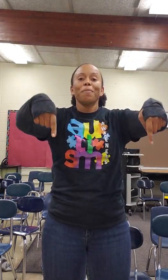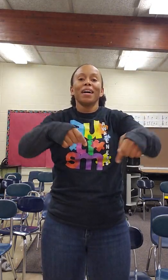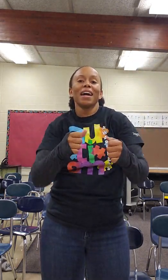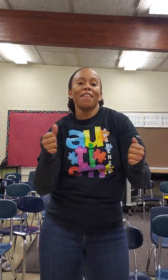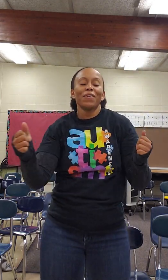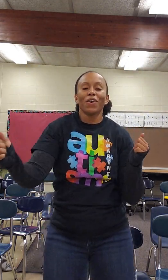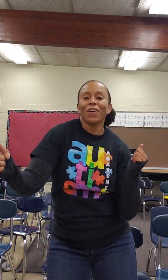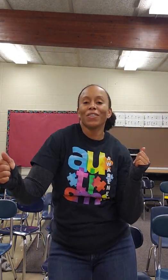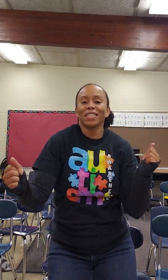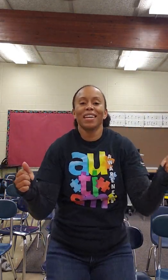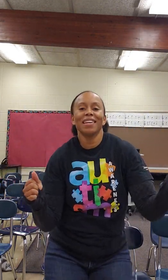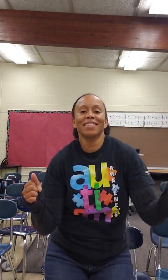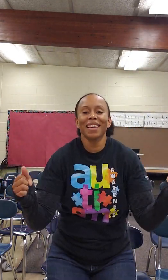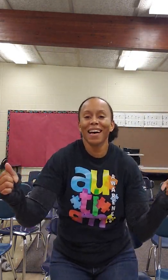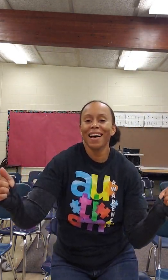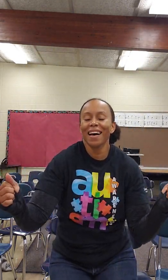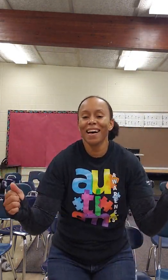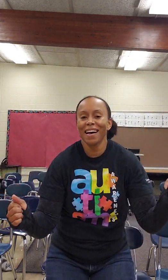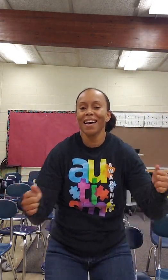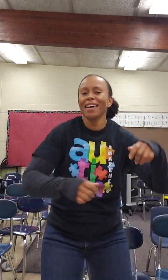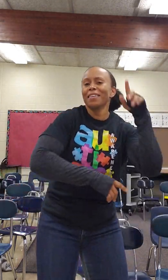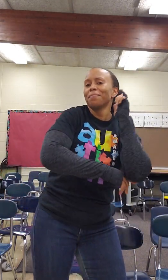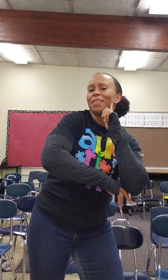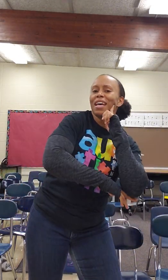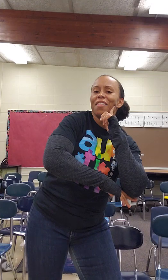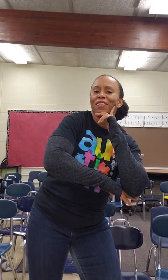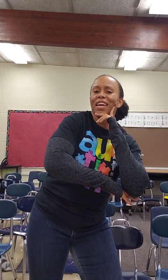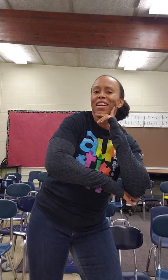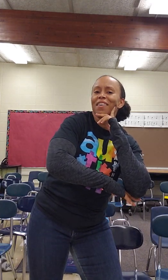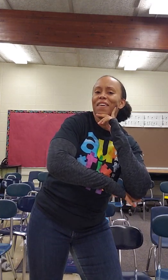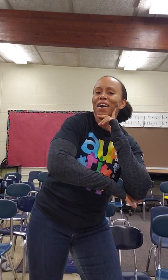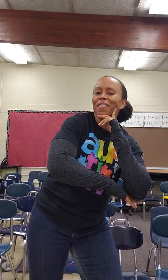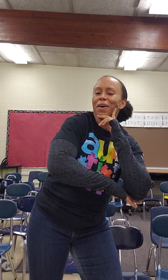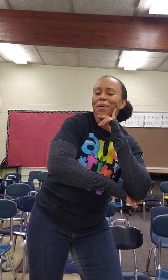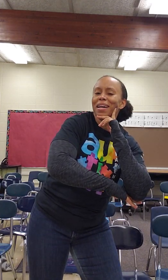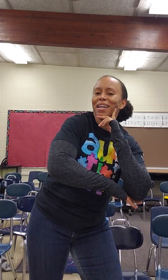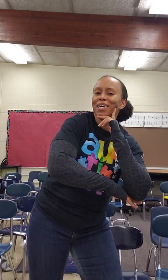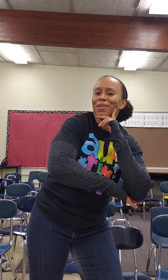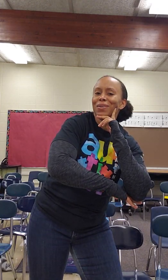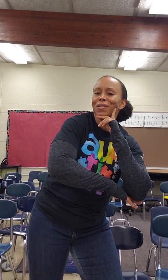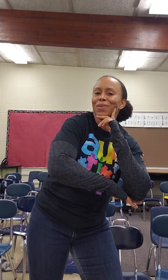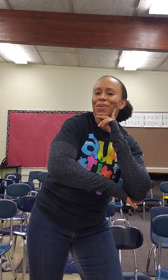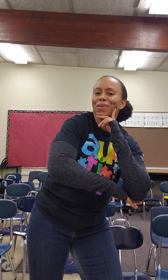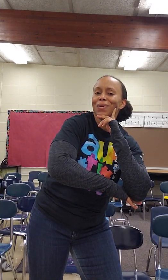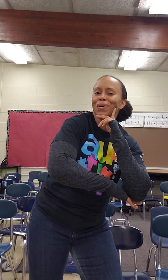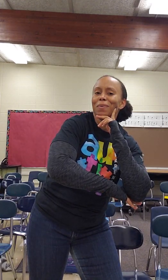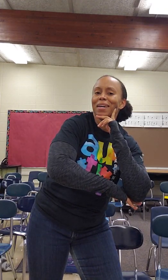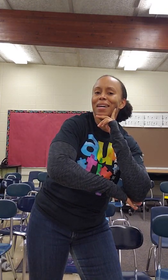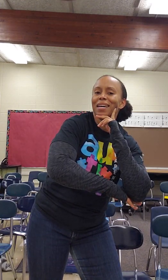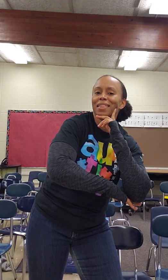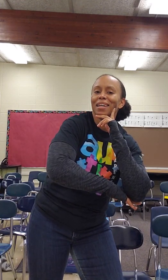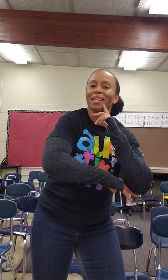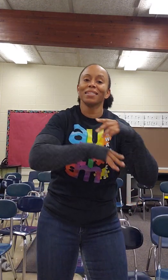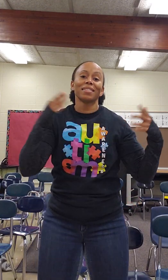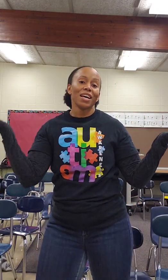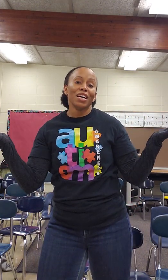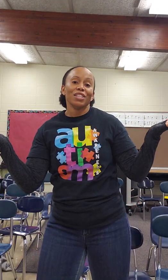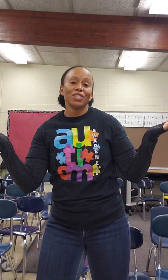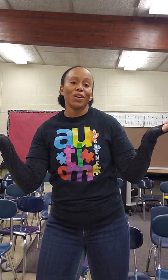but I feel cozy inside. Think of all that we can do with this snow.